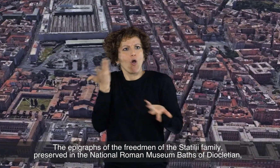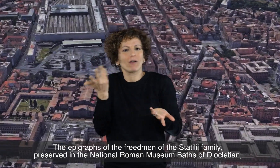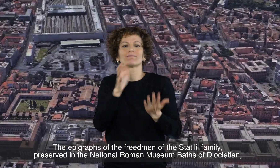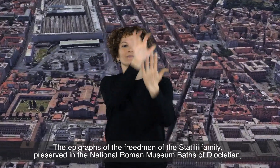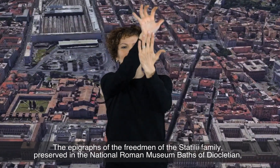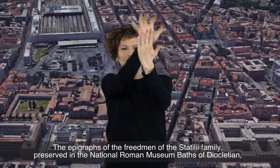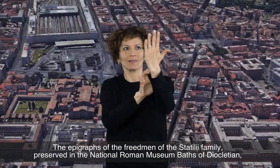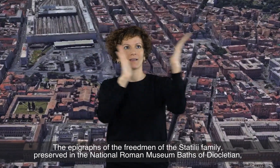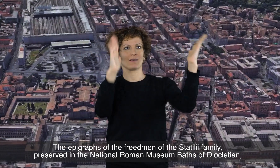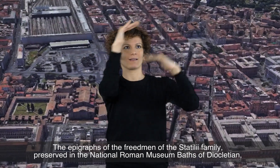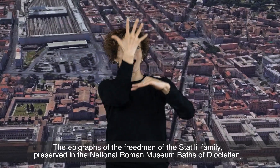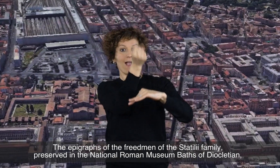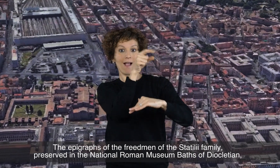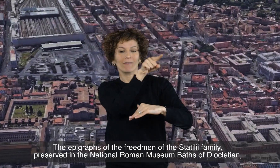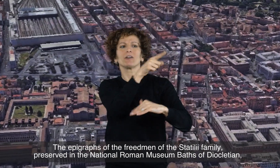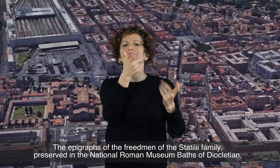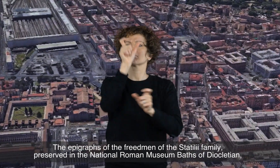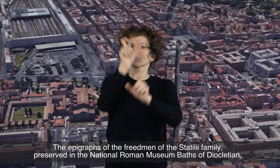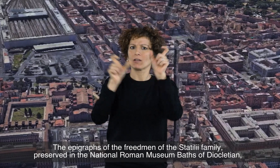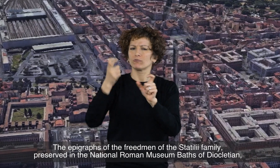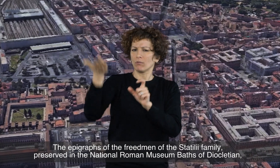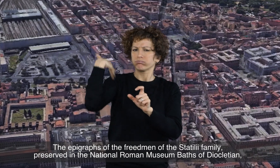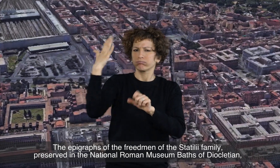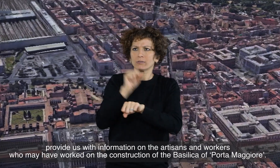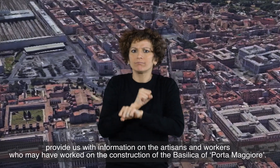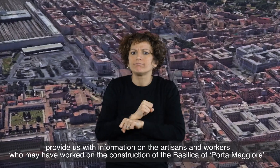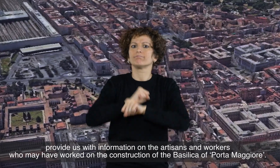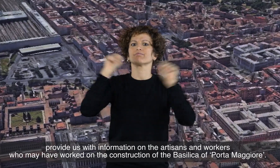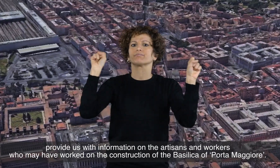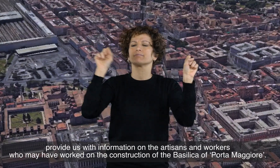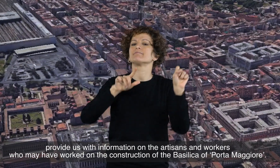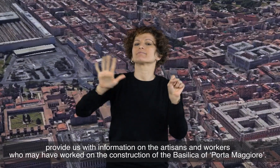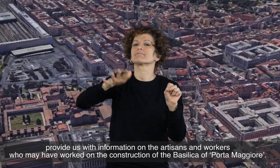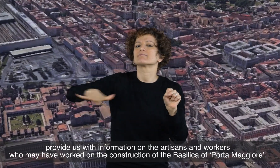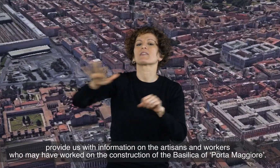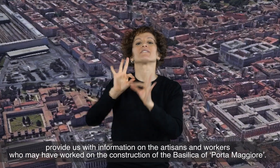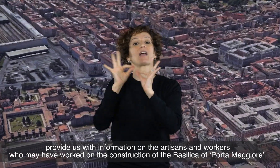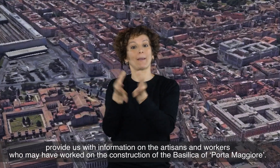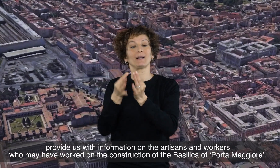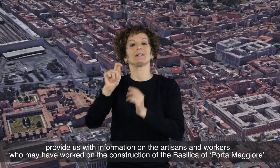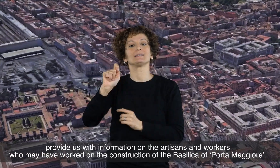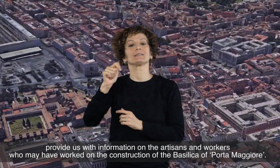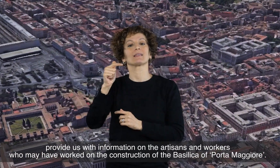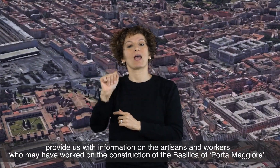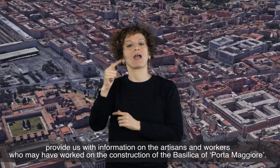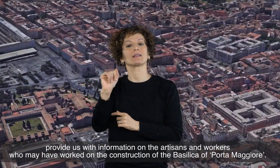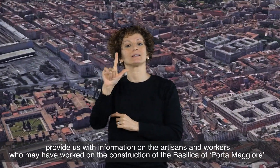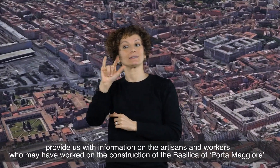Museum, Beth of Diocletian, provide us with information of the artisans and workers